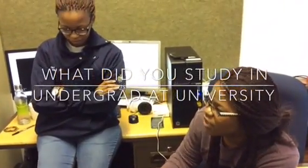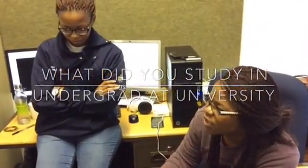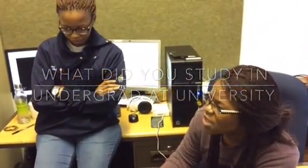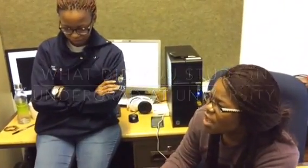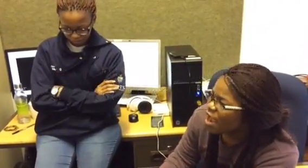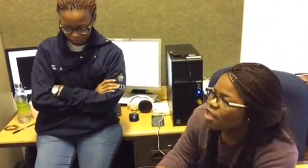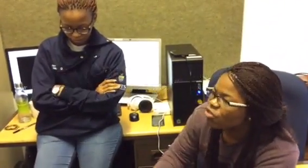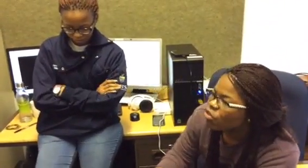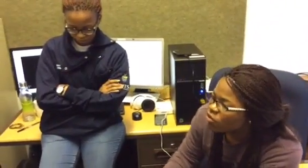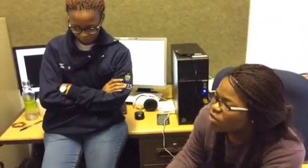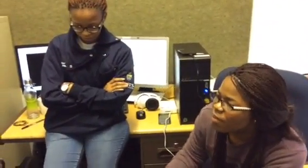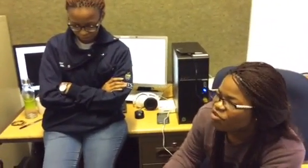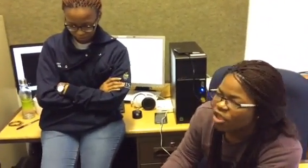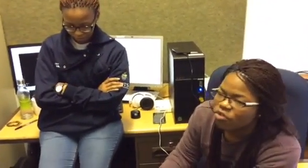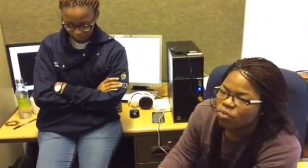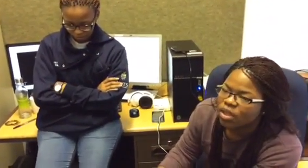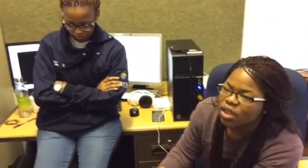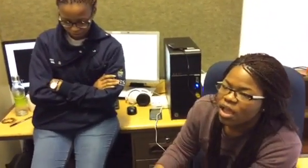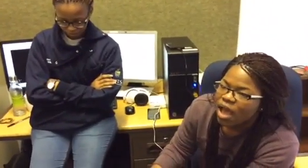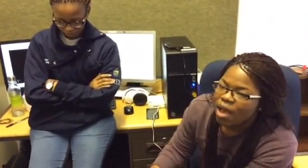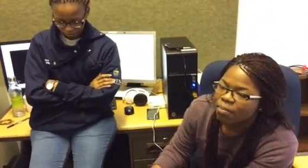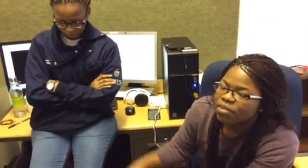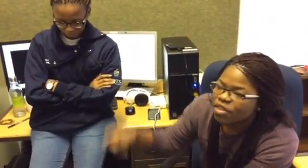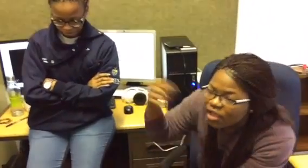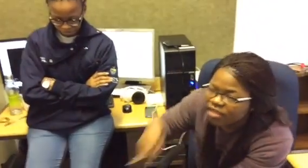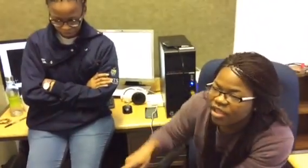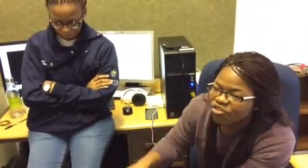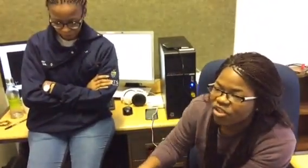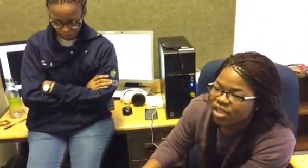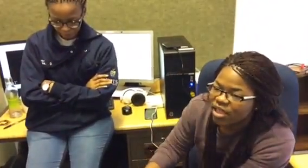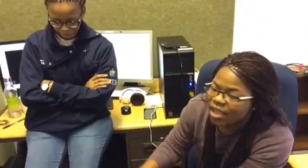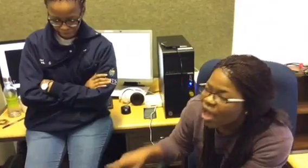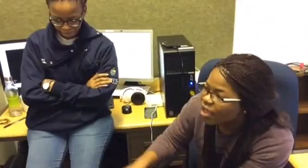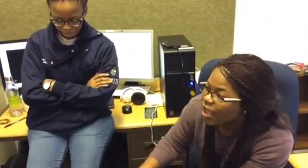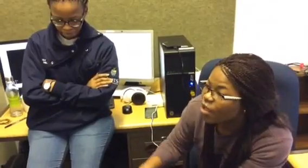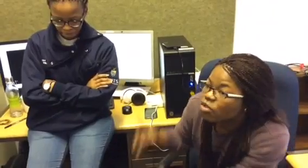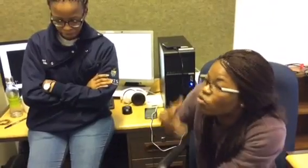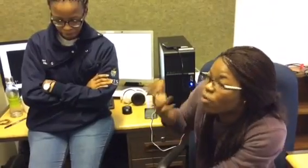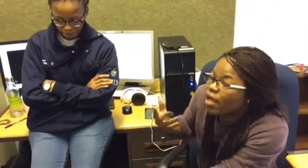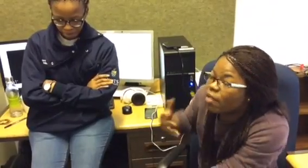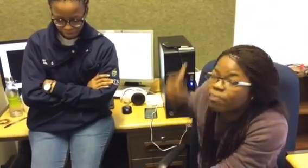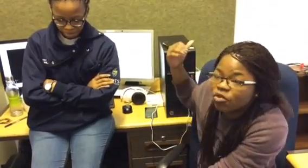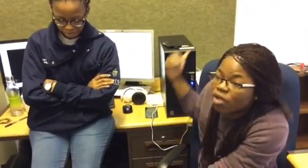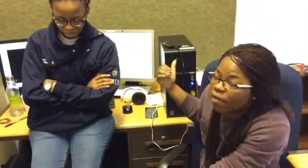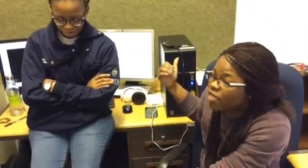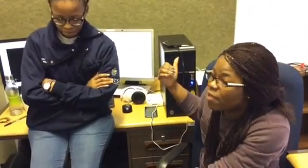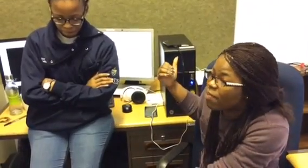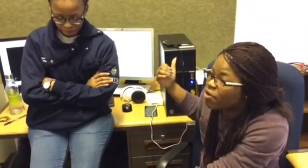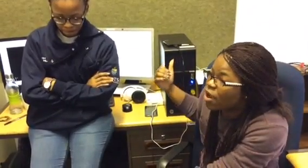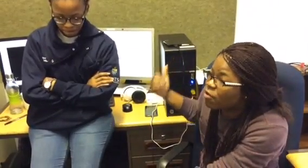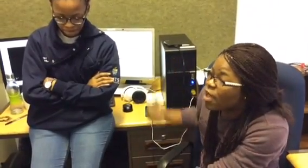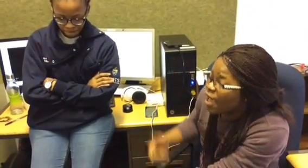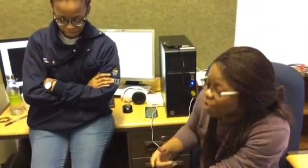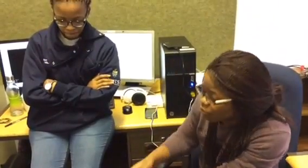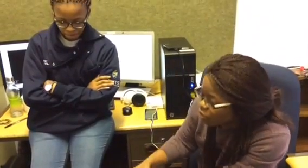and in those subjects we um did EGD again so it helped me to have that background and it was